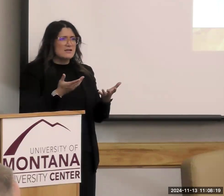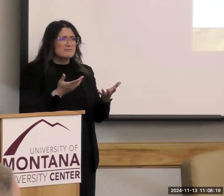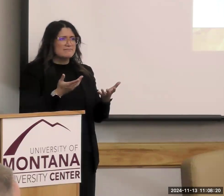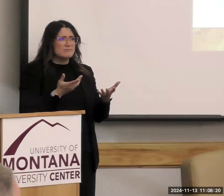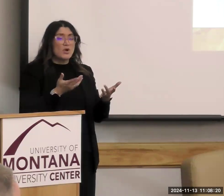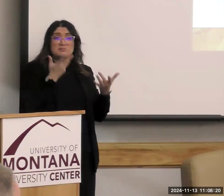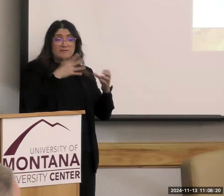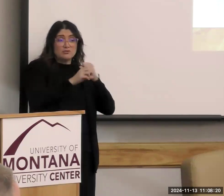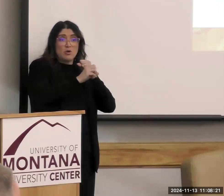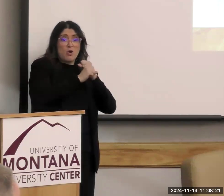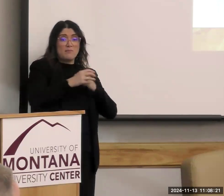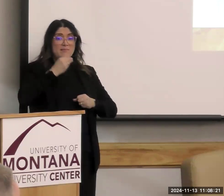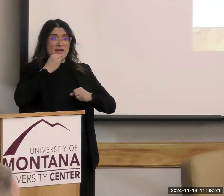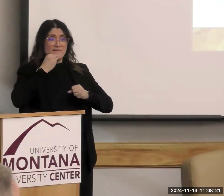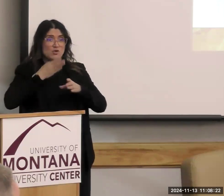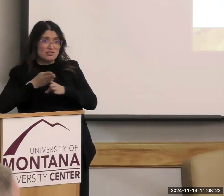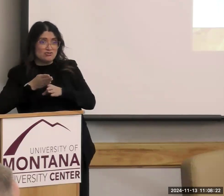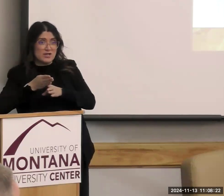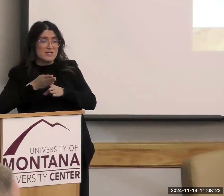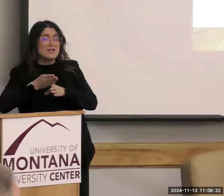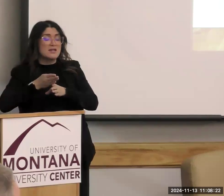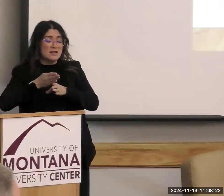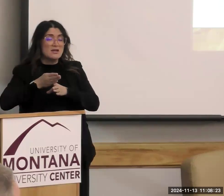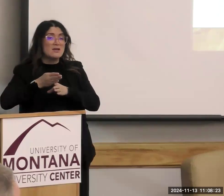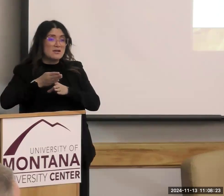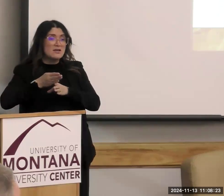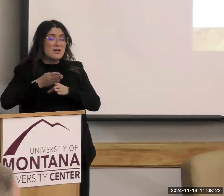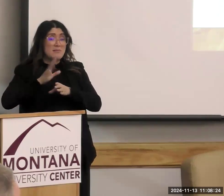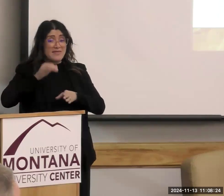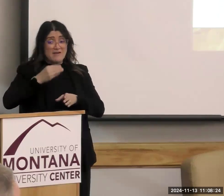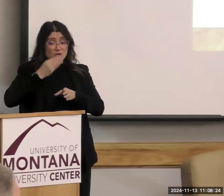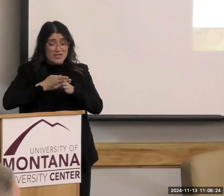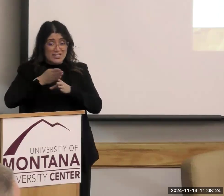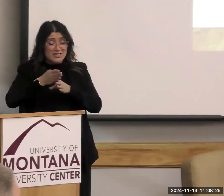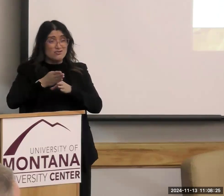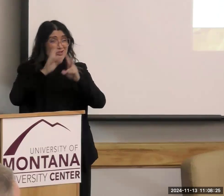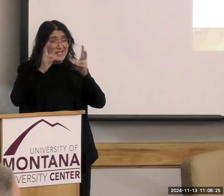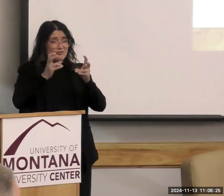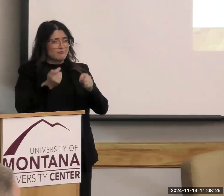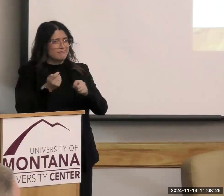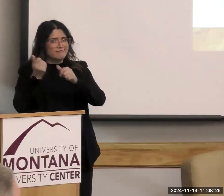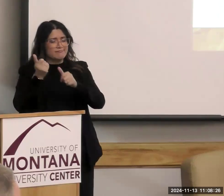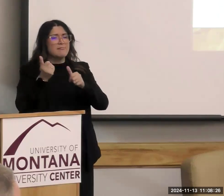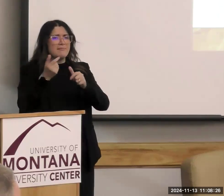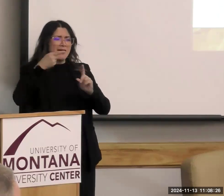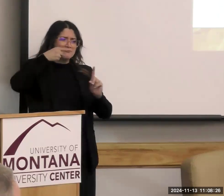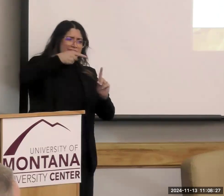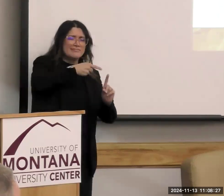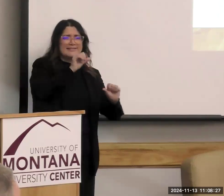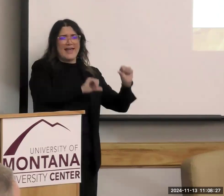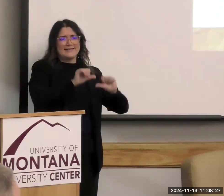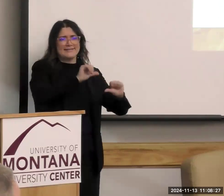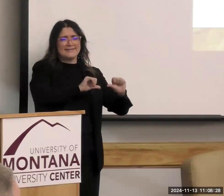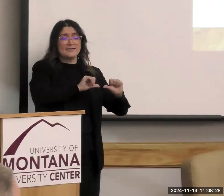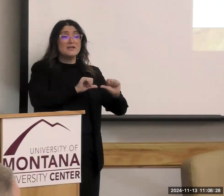promoted by a food industry. But to take the food industry issues out and talk about the science, also